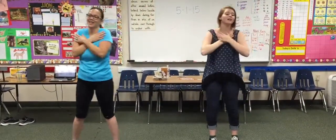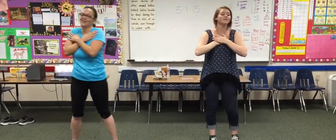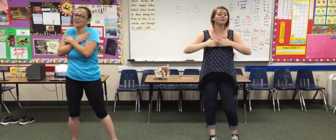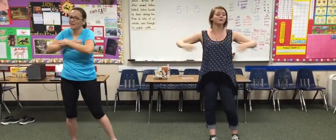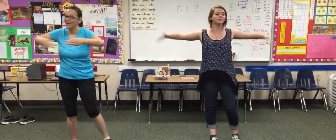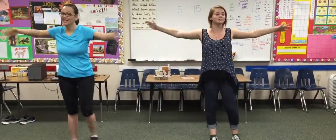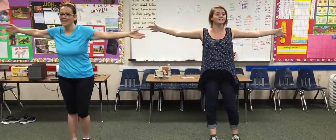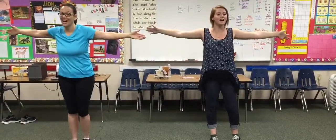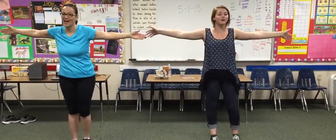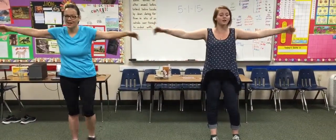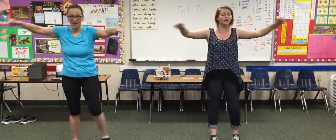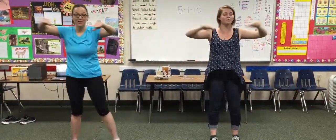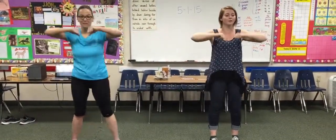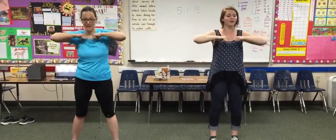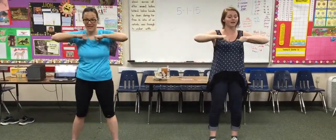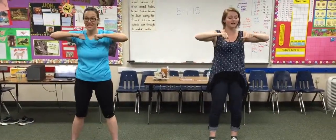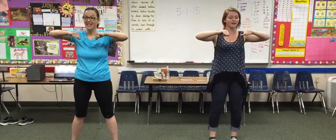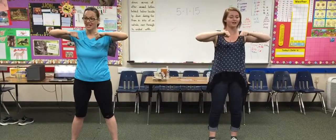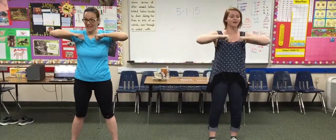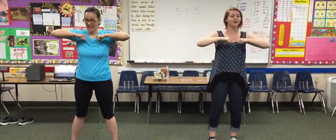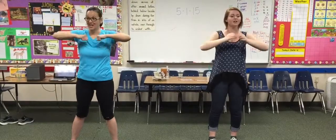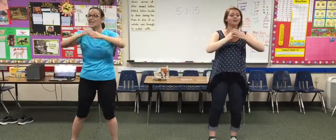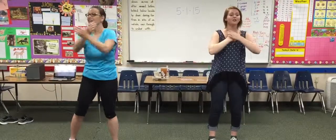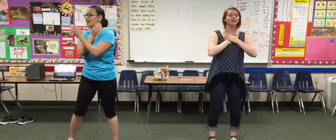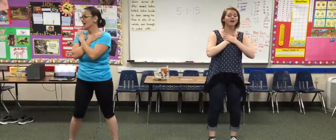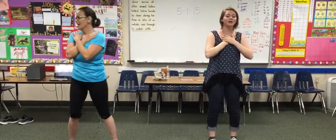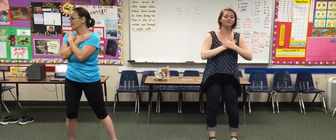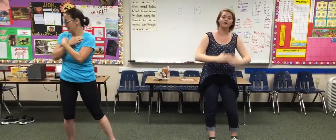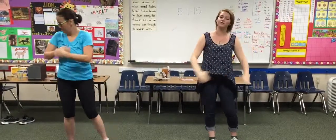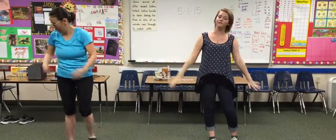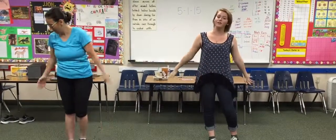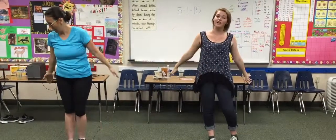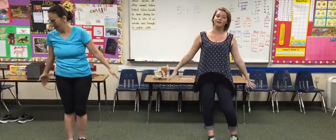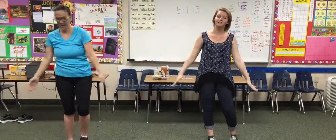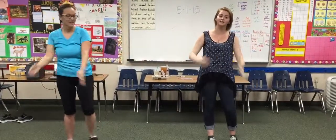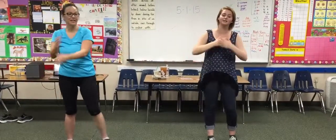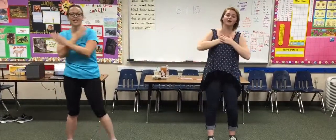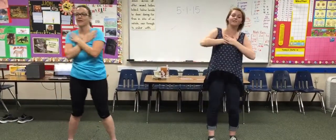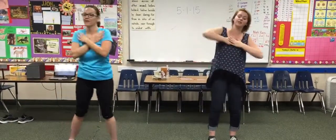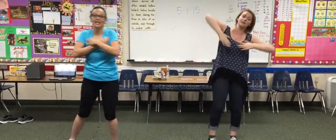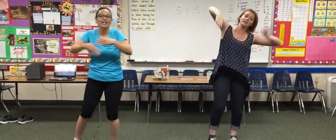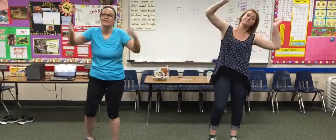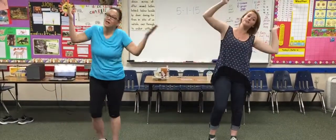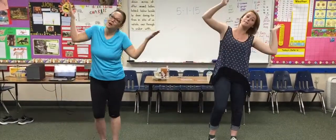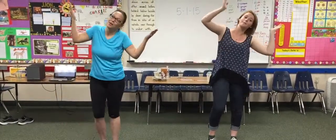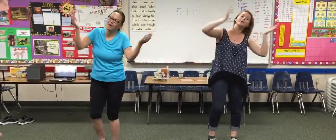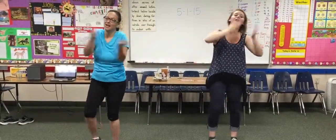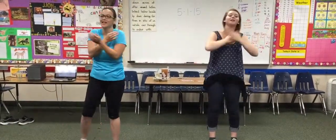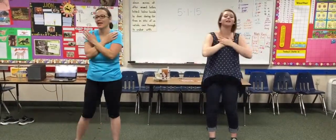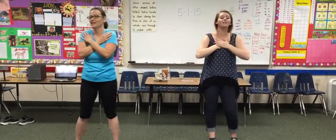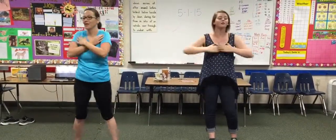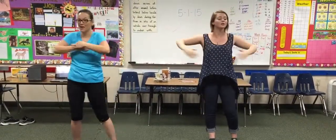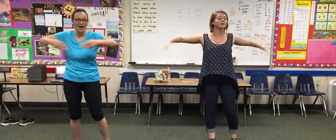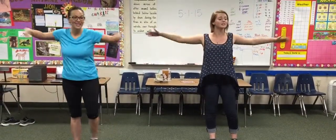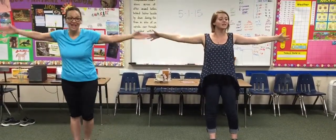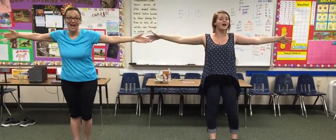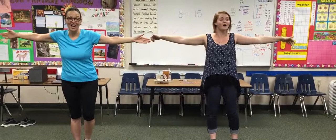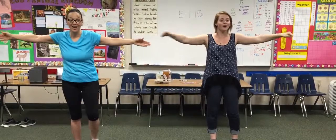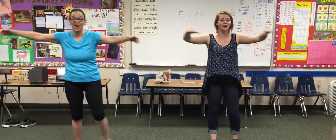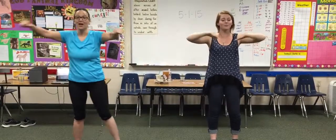never runs out on me Your love never fails, it never gives up It never runs out on